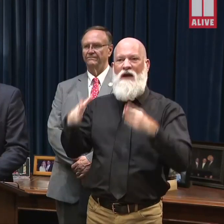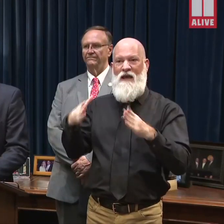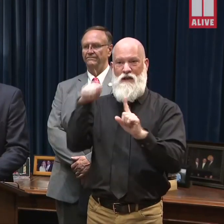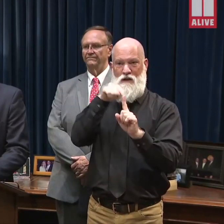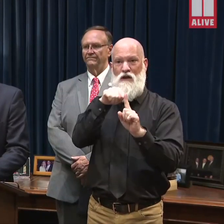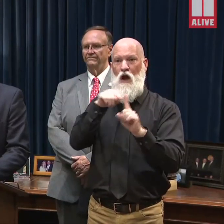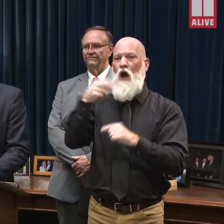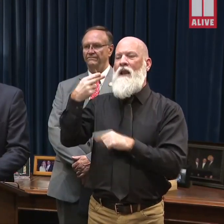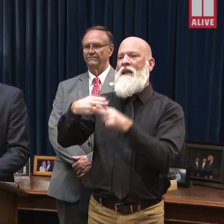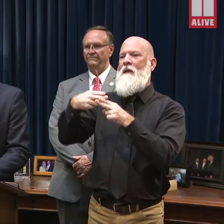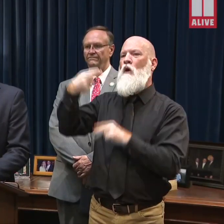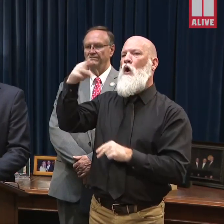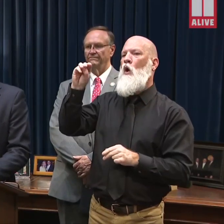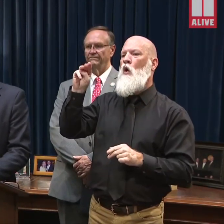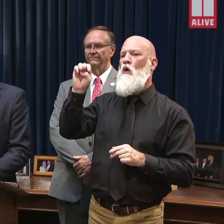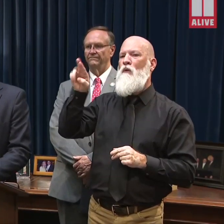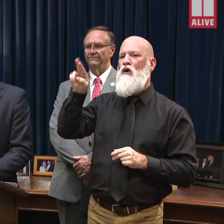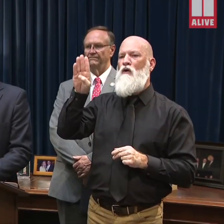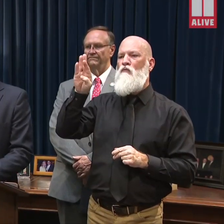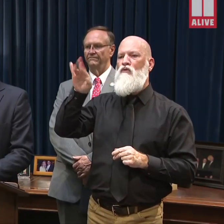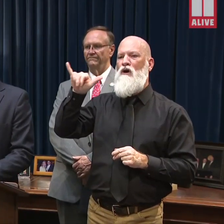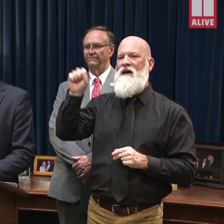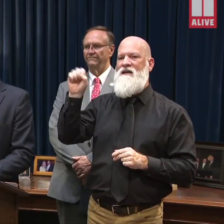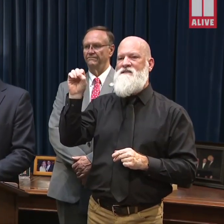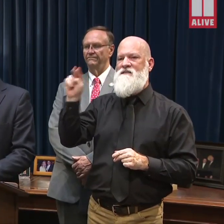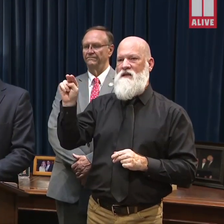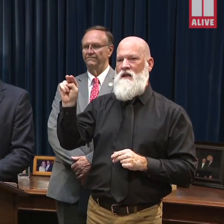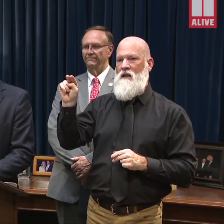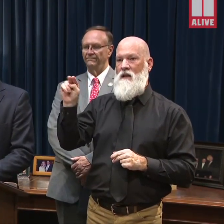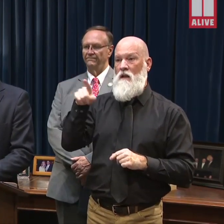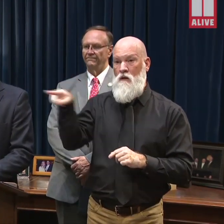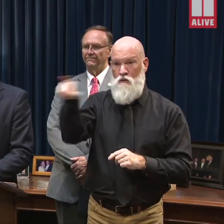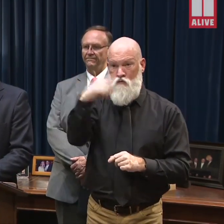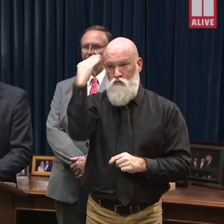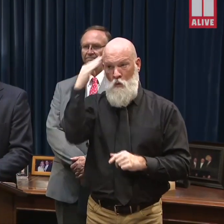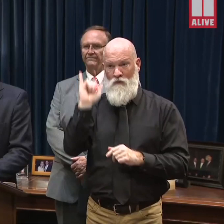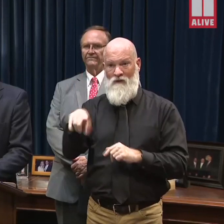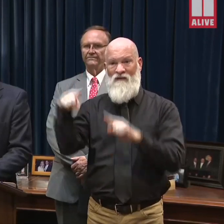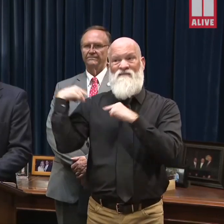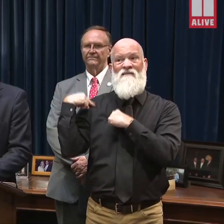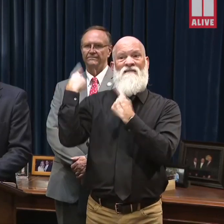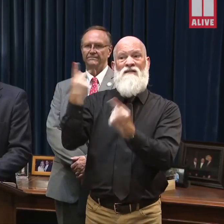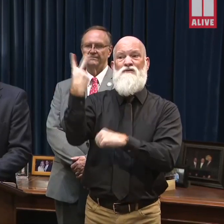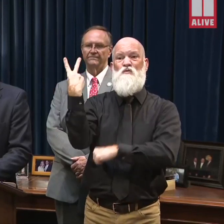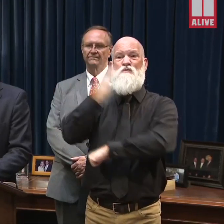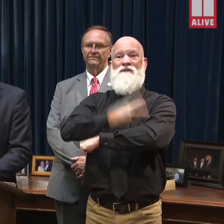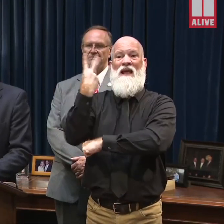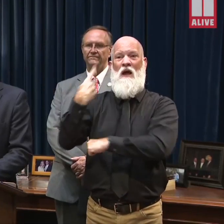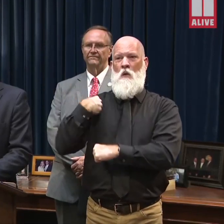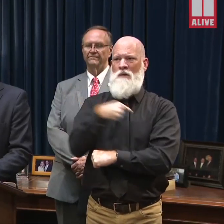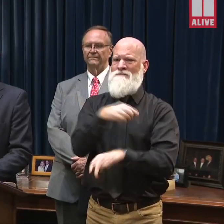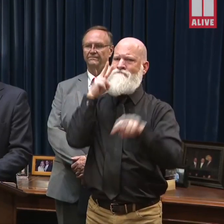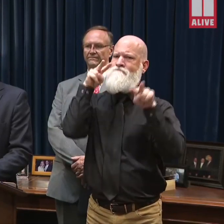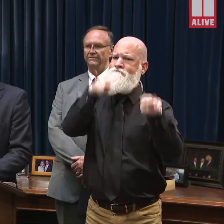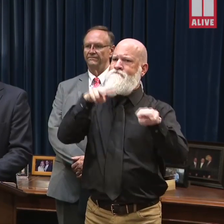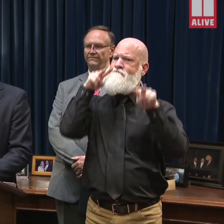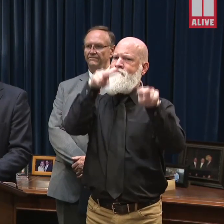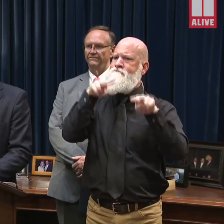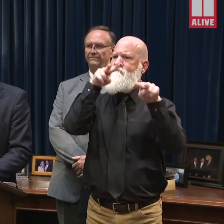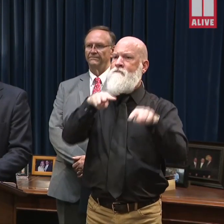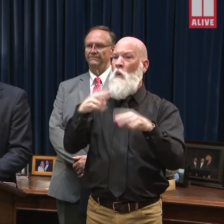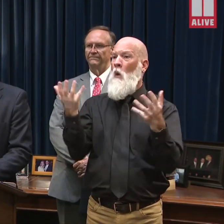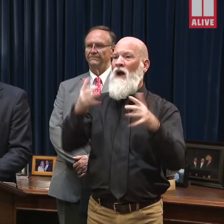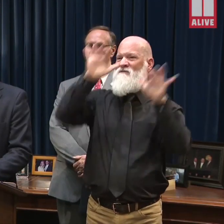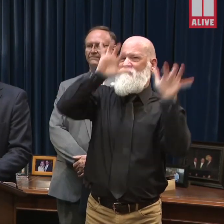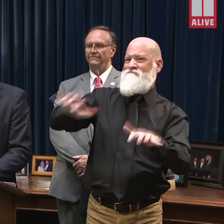and local officials from across the country have been closely monitoring the storm development in the Atlantic. Around